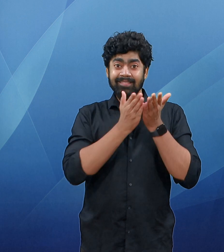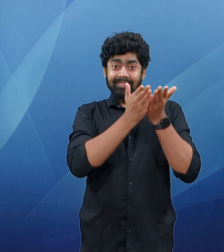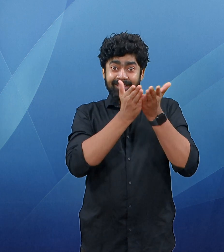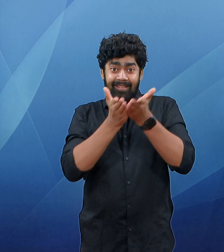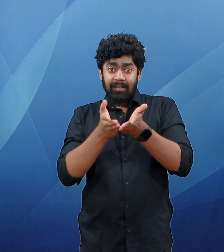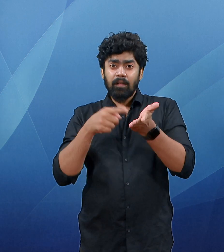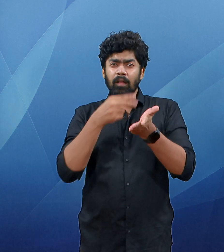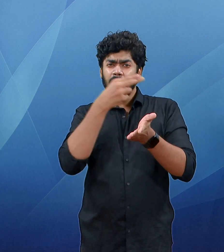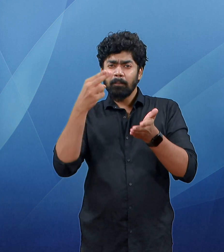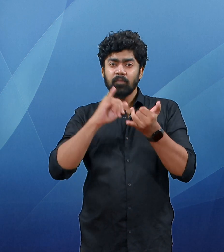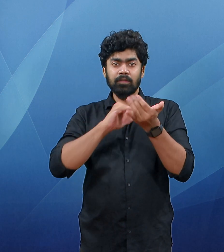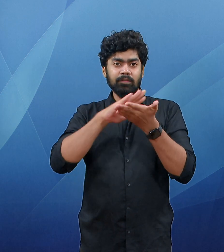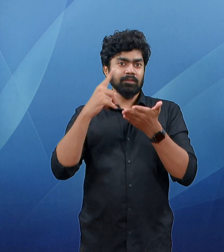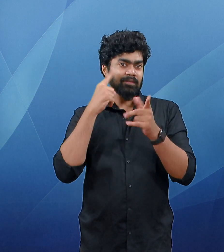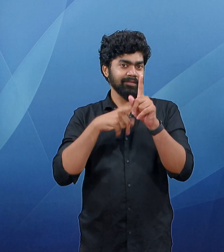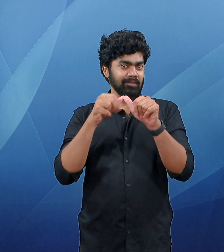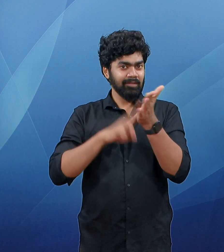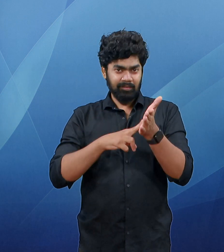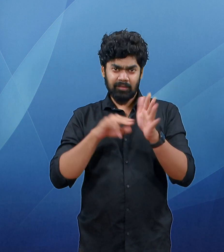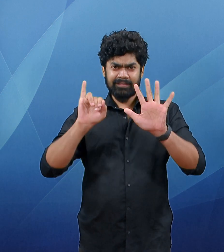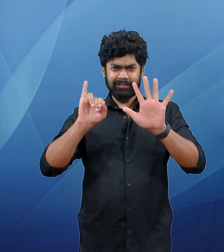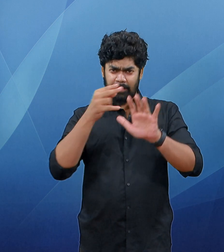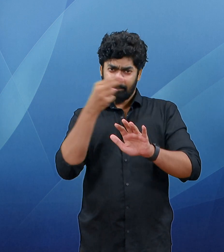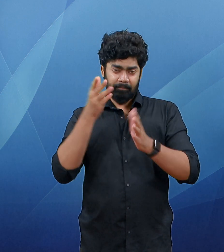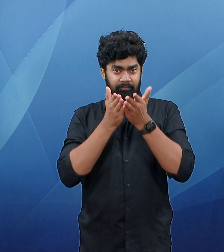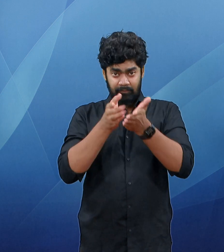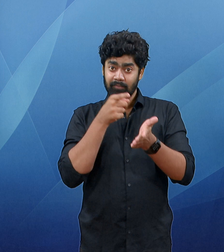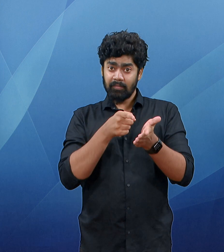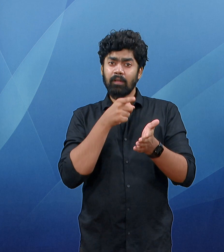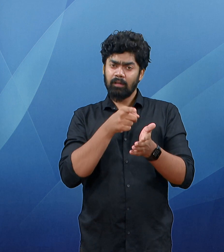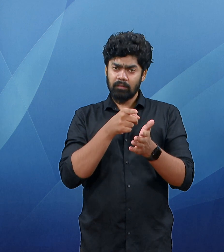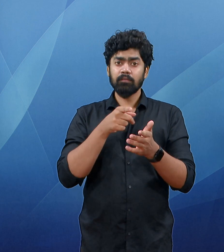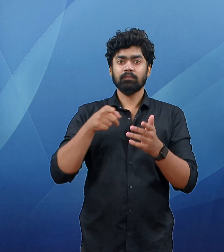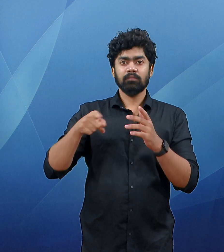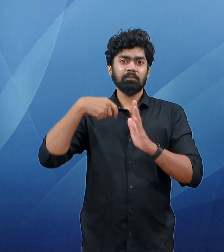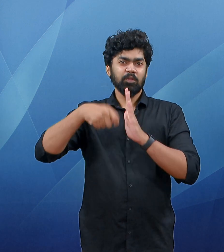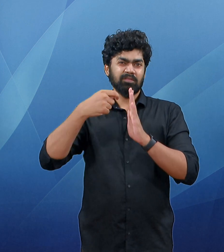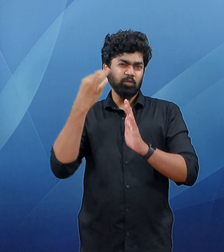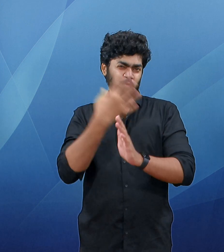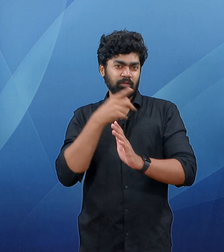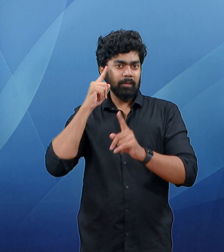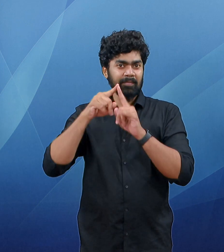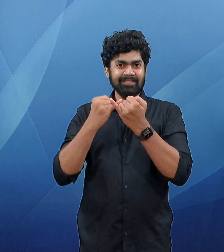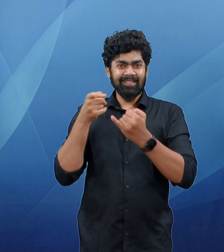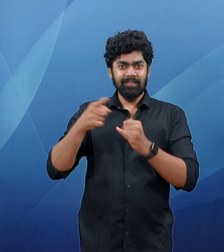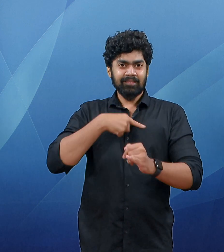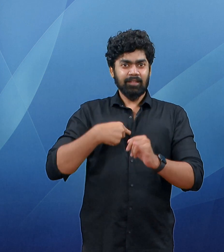The research will be pursued off Sri Lanka's western cost and in collaboration with Sri Lanka's National Aquatic